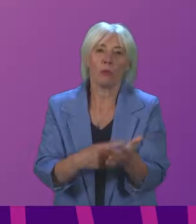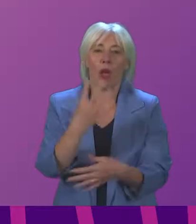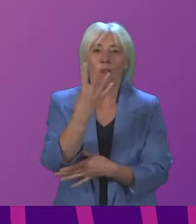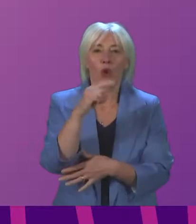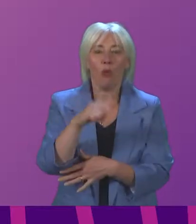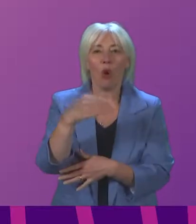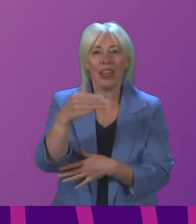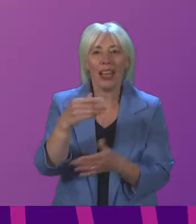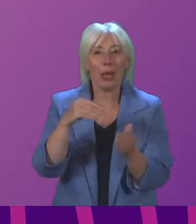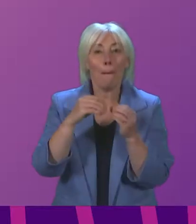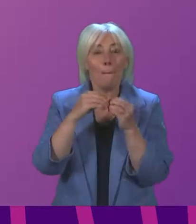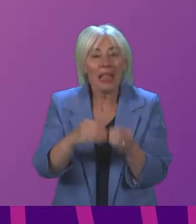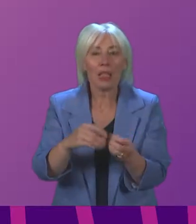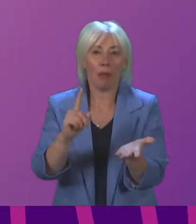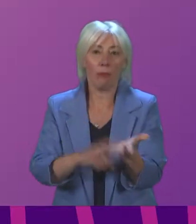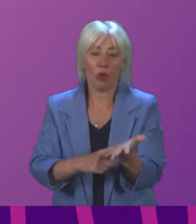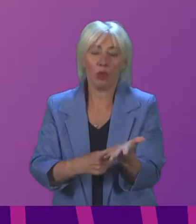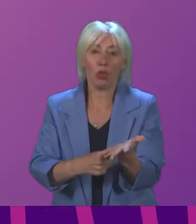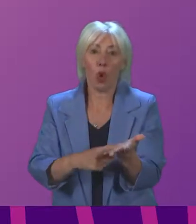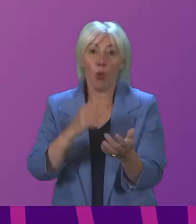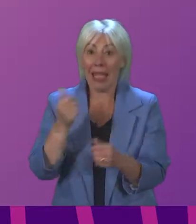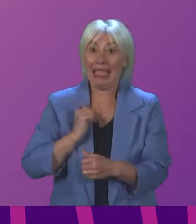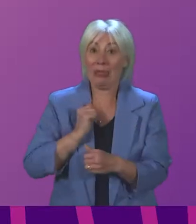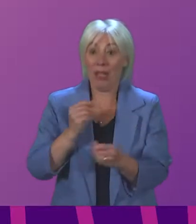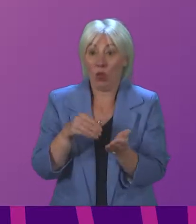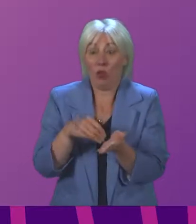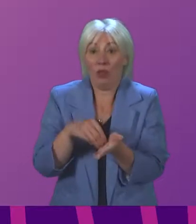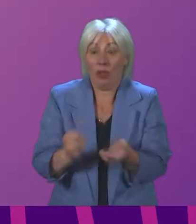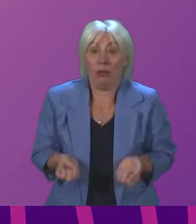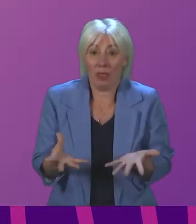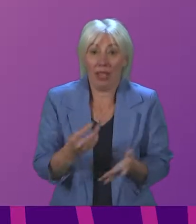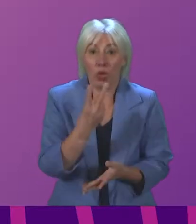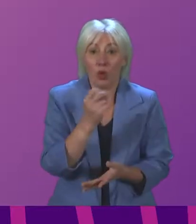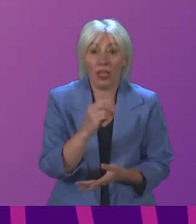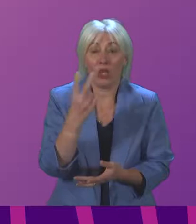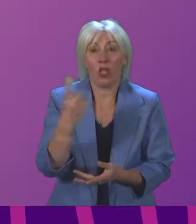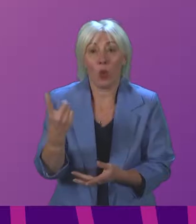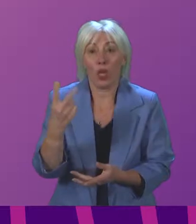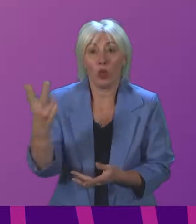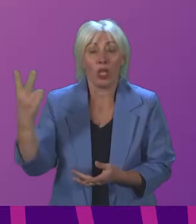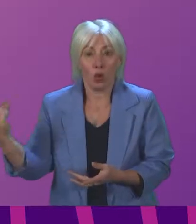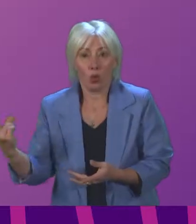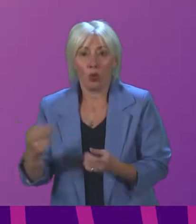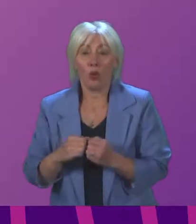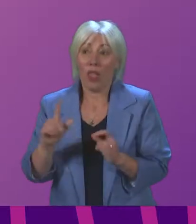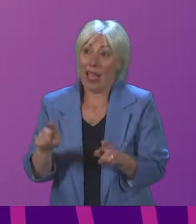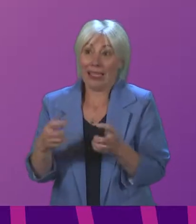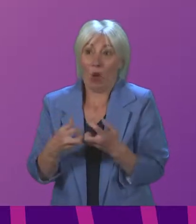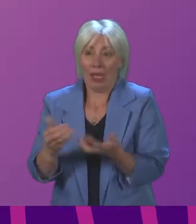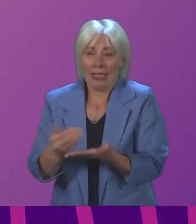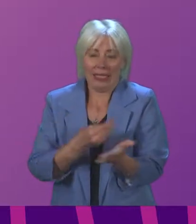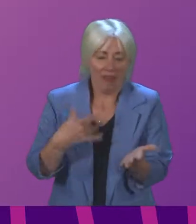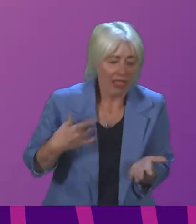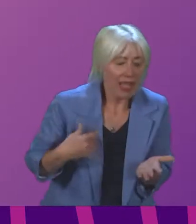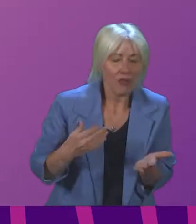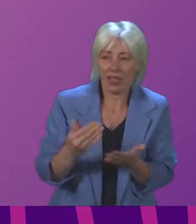.9 billion is expected to be spent in 2021-22. This has been aimed at saving lives, at saving